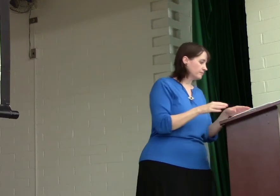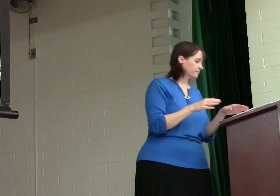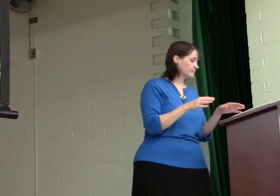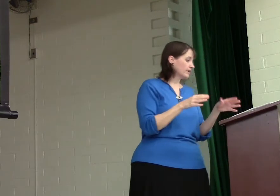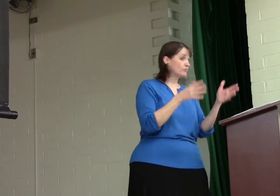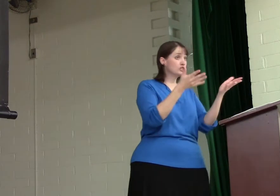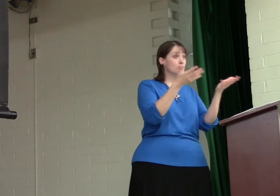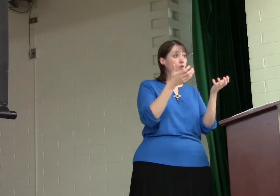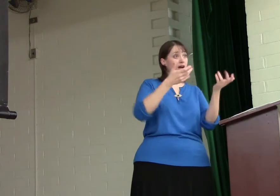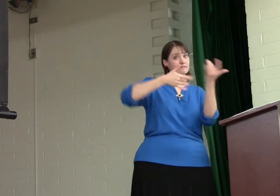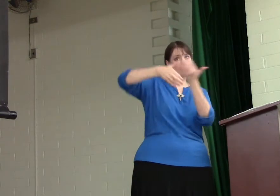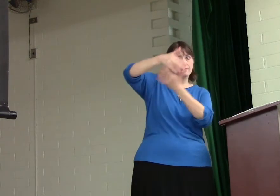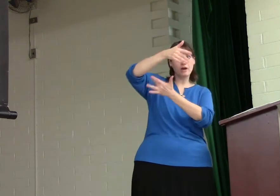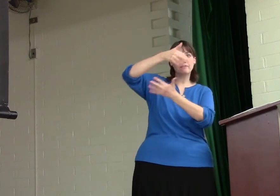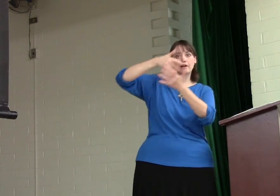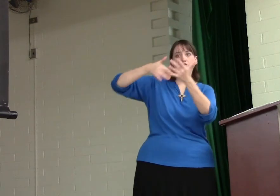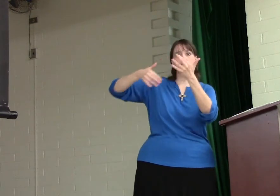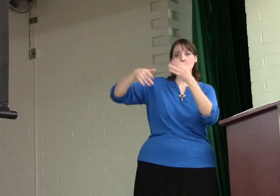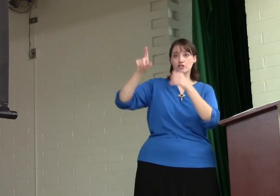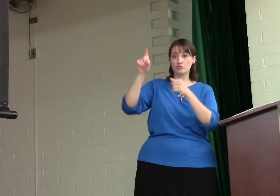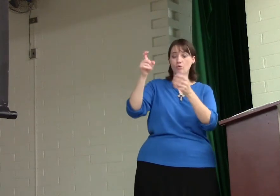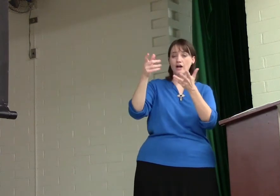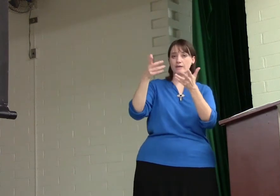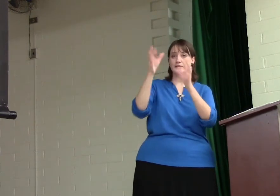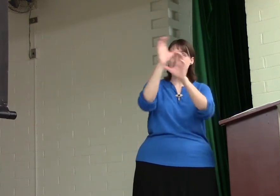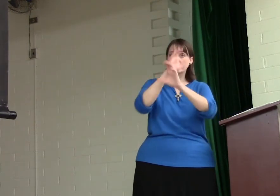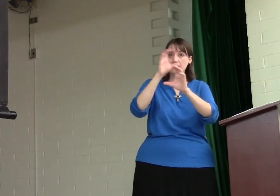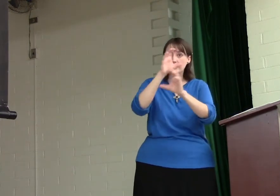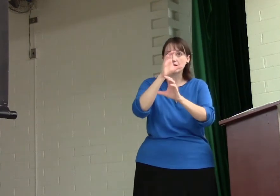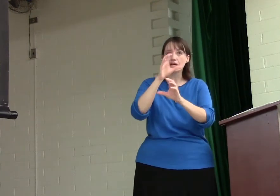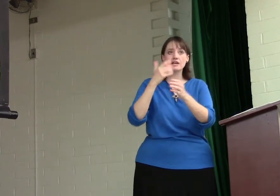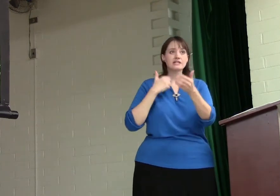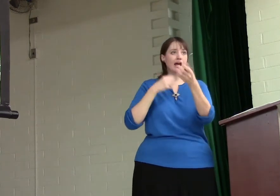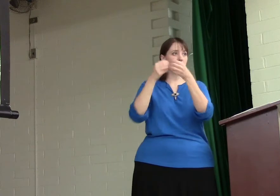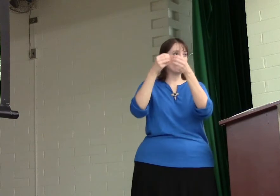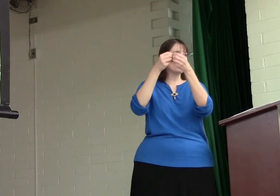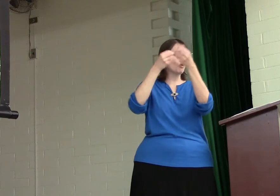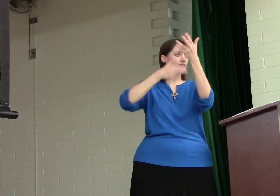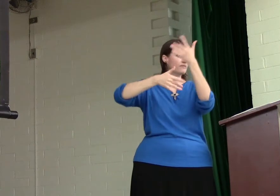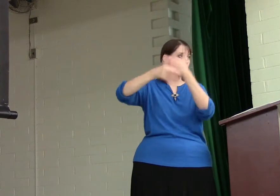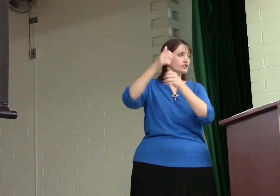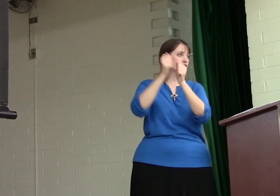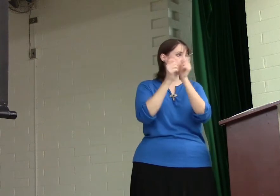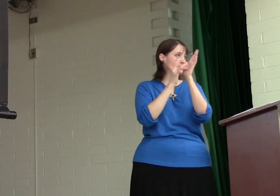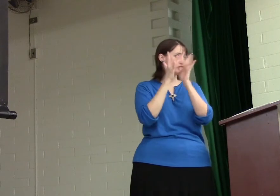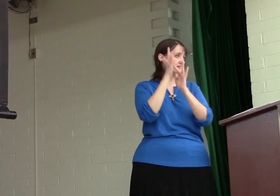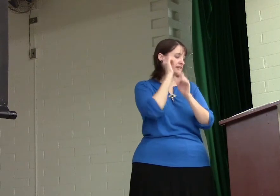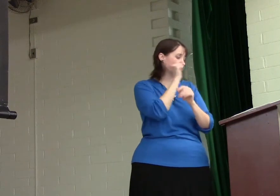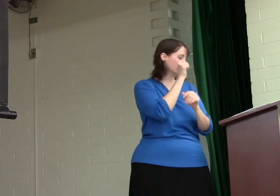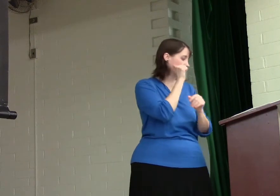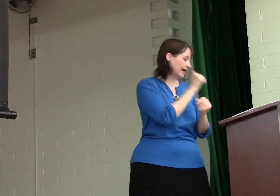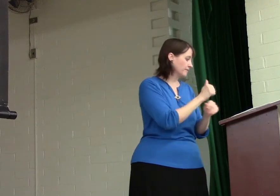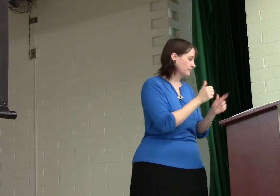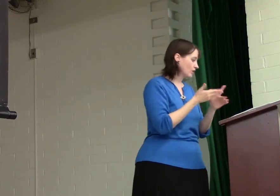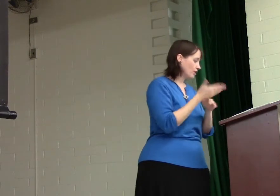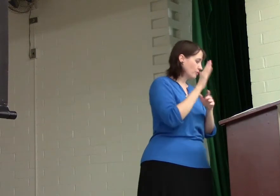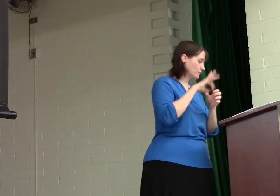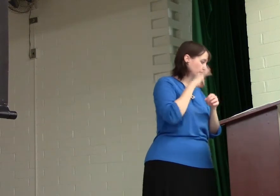And we should want that fellowship. We should want and be seeking to have more and more fellowship with Jesus every day through his